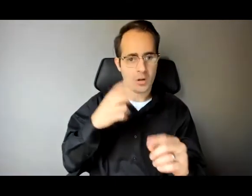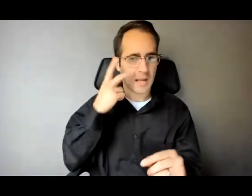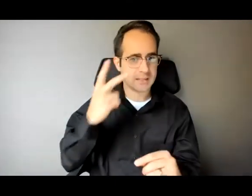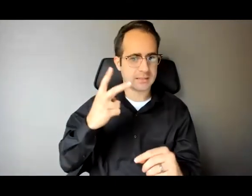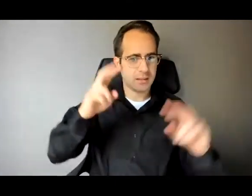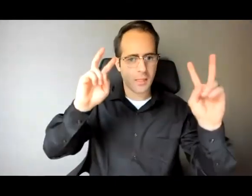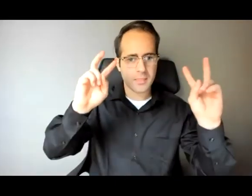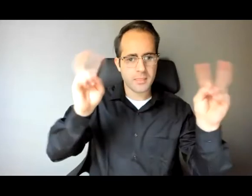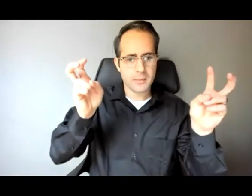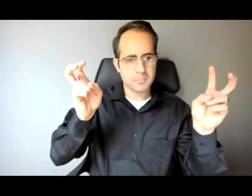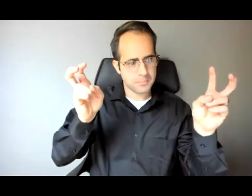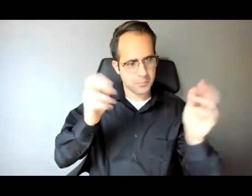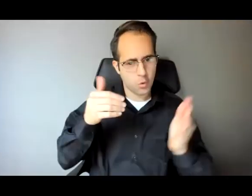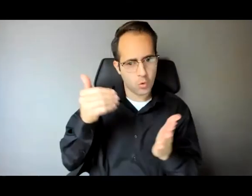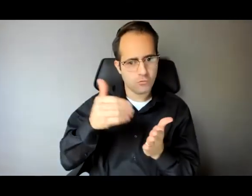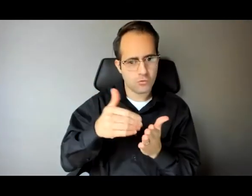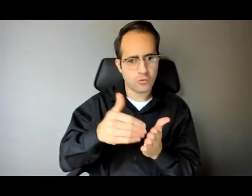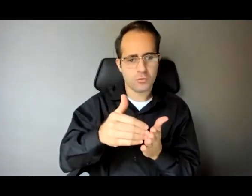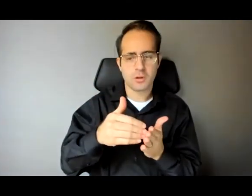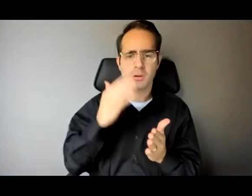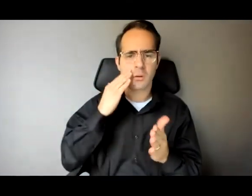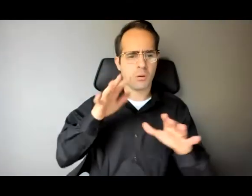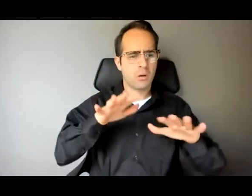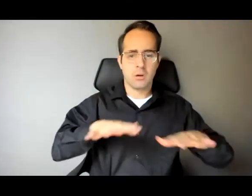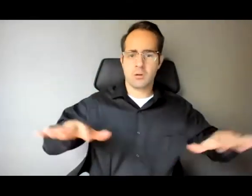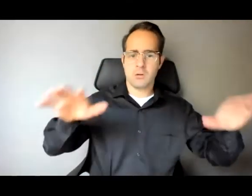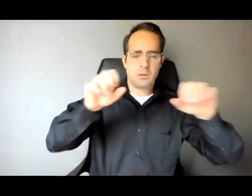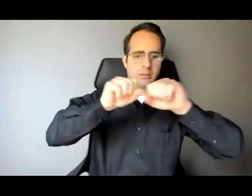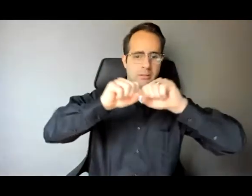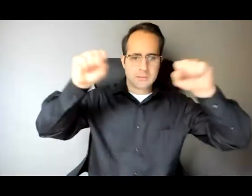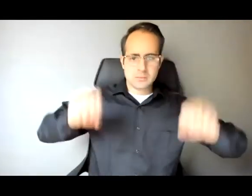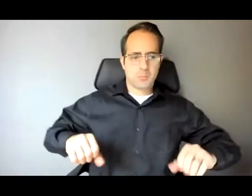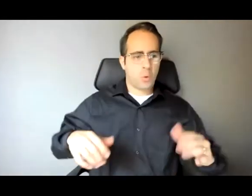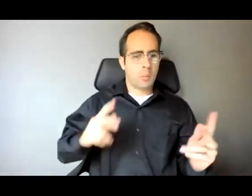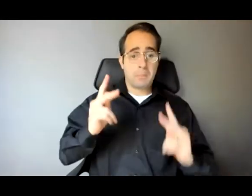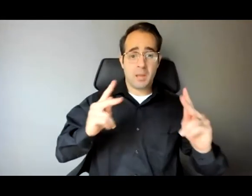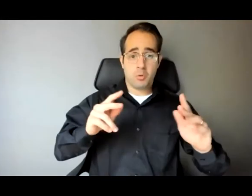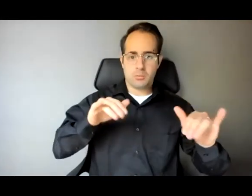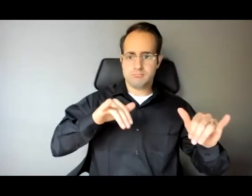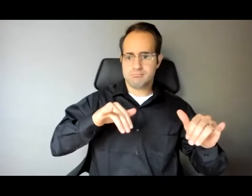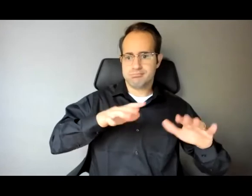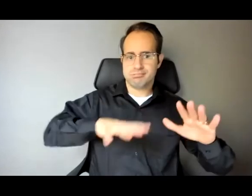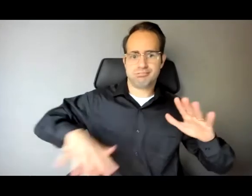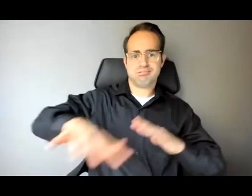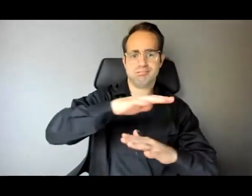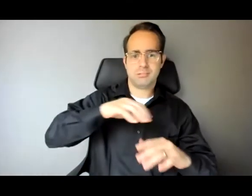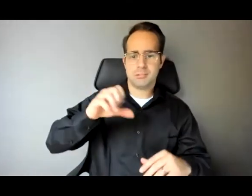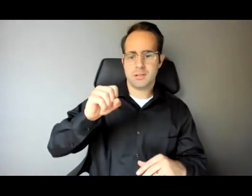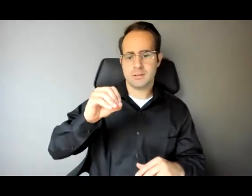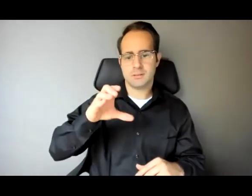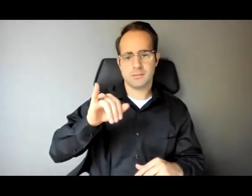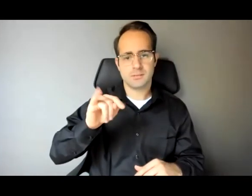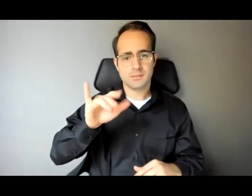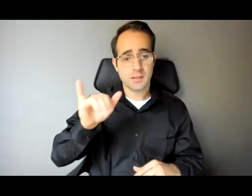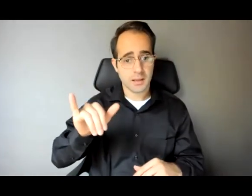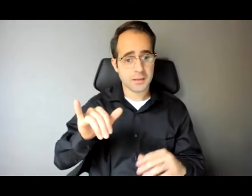there's systemic issues right there are some problems in our society that privilege some and continue to marginalize others.